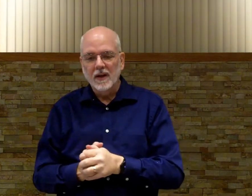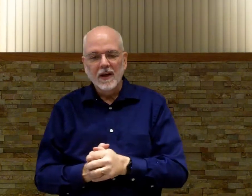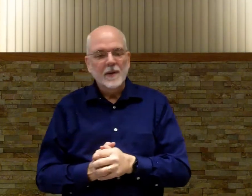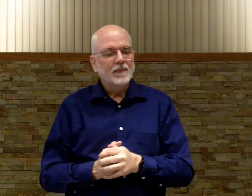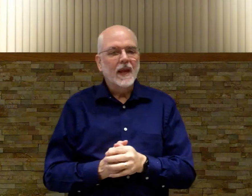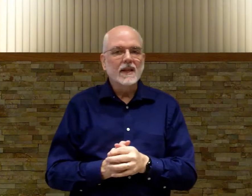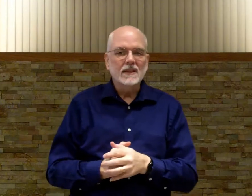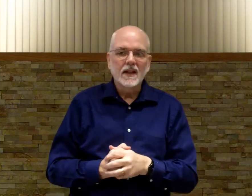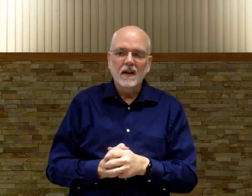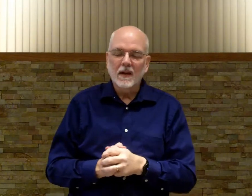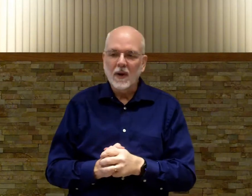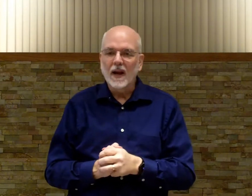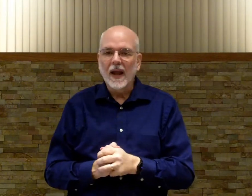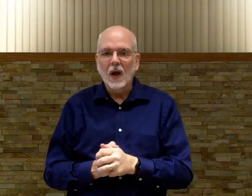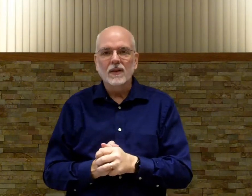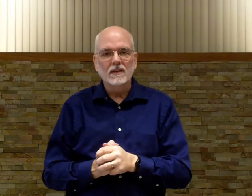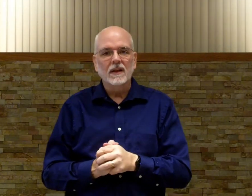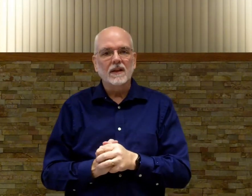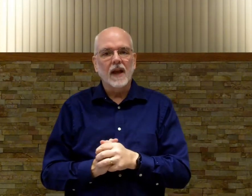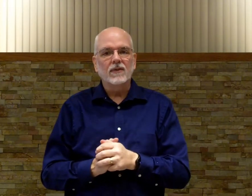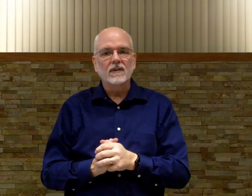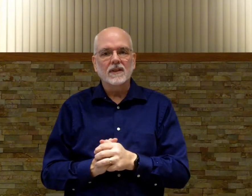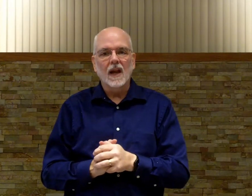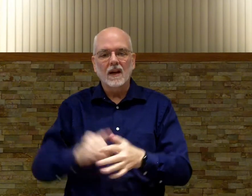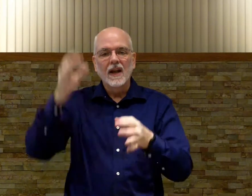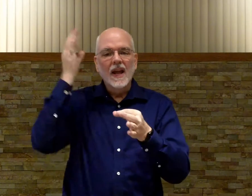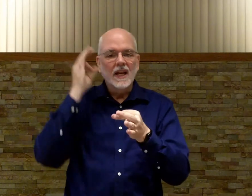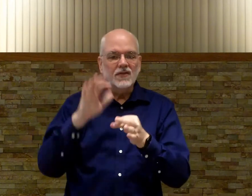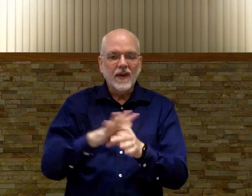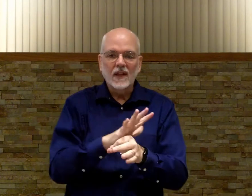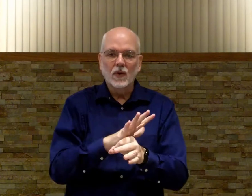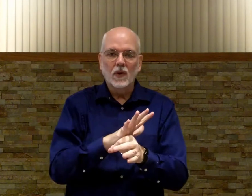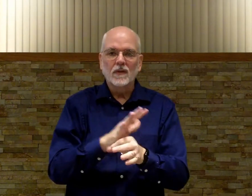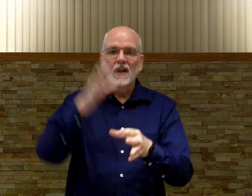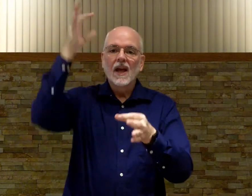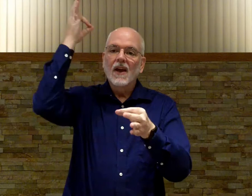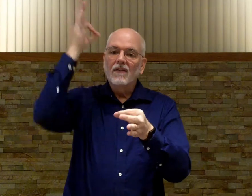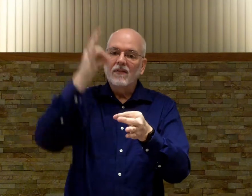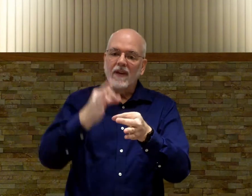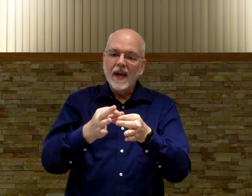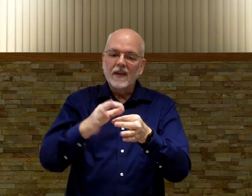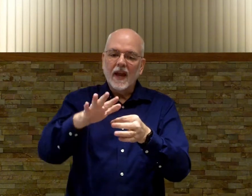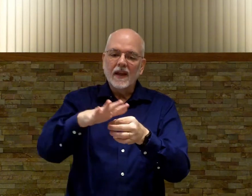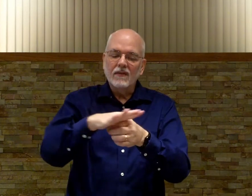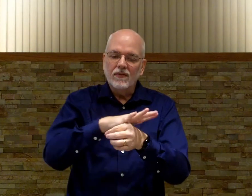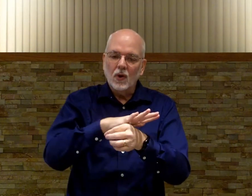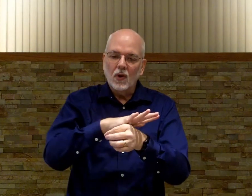it is still probably how the deaf sign it is faithful faith and then full